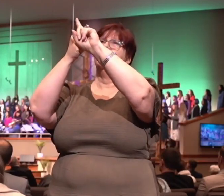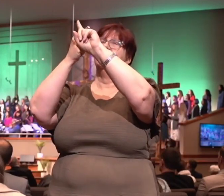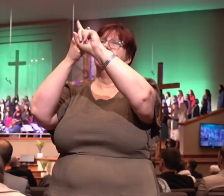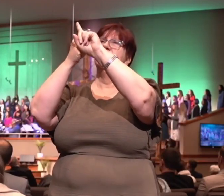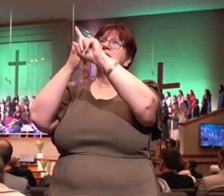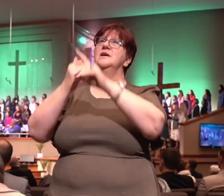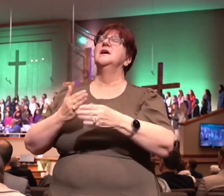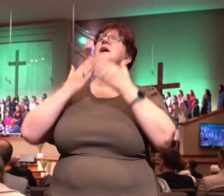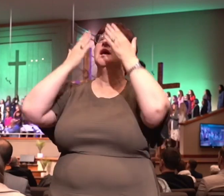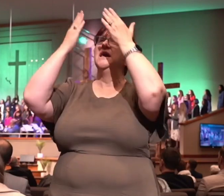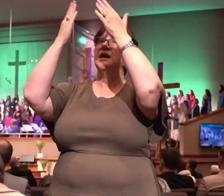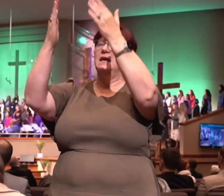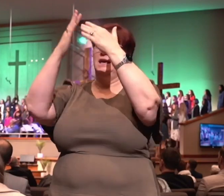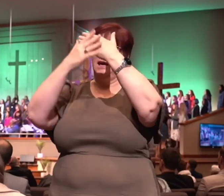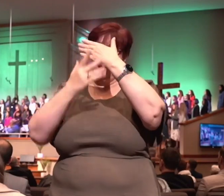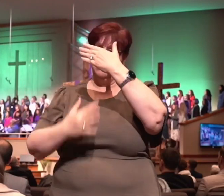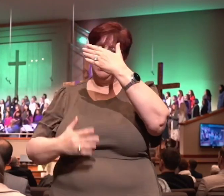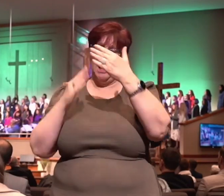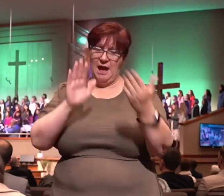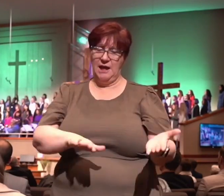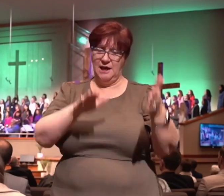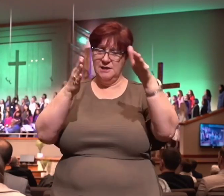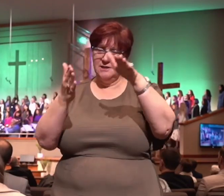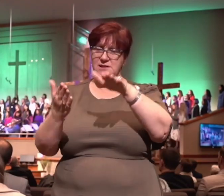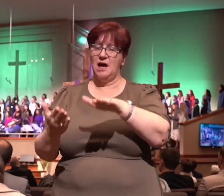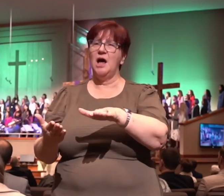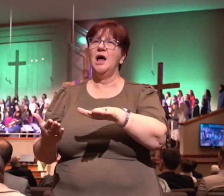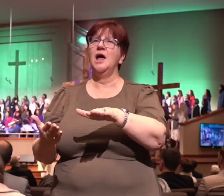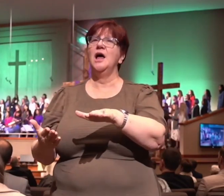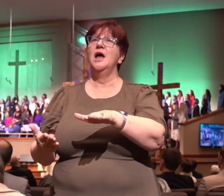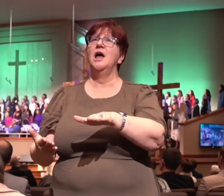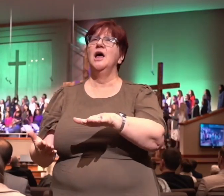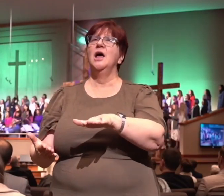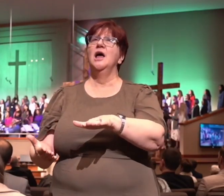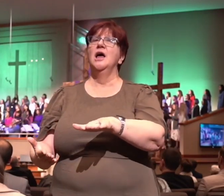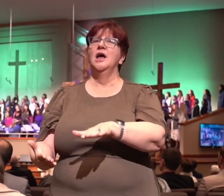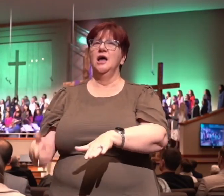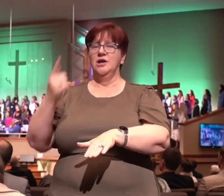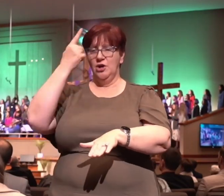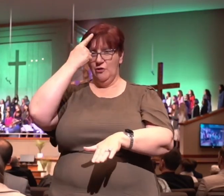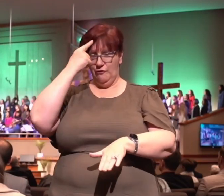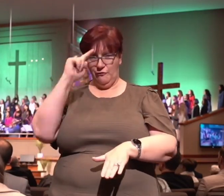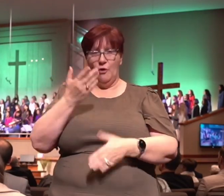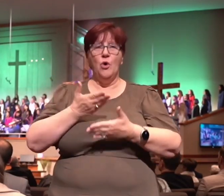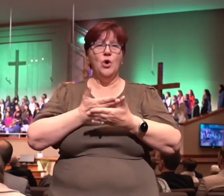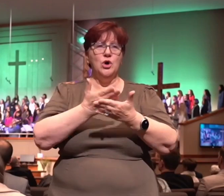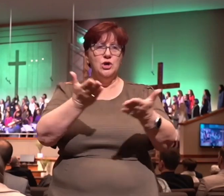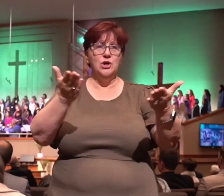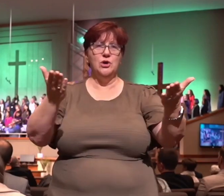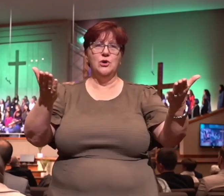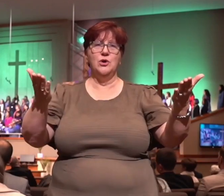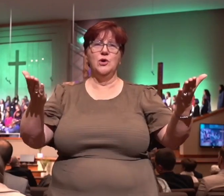And there's time for you